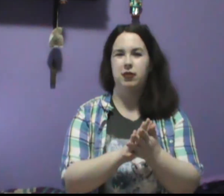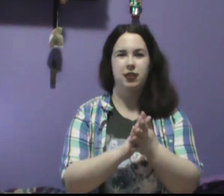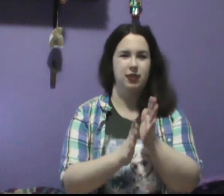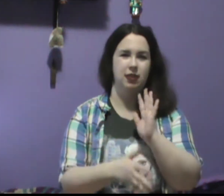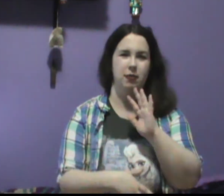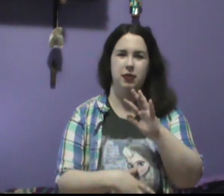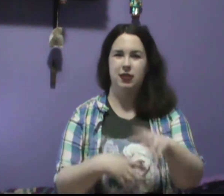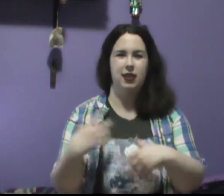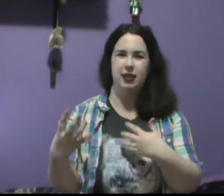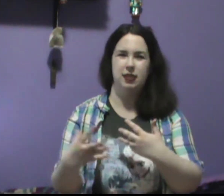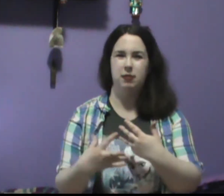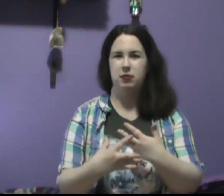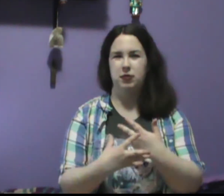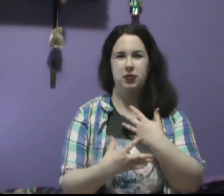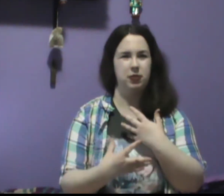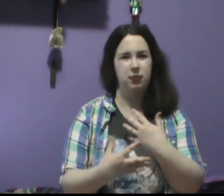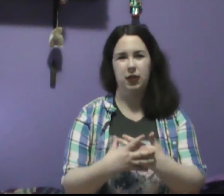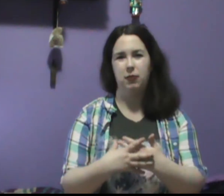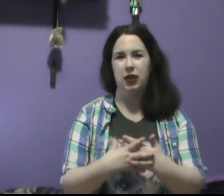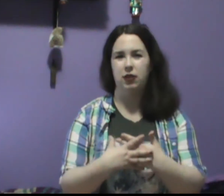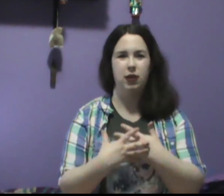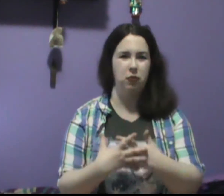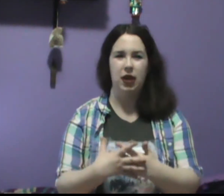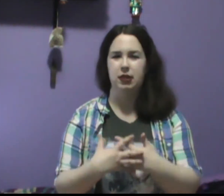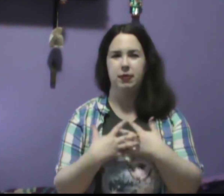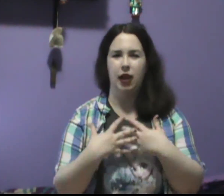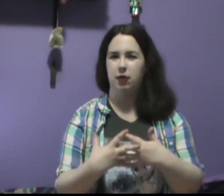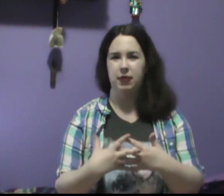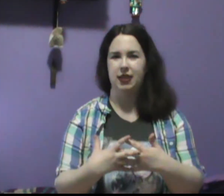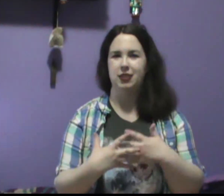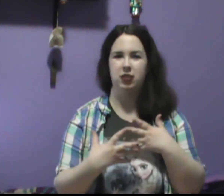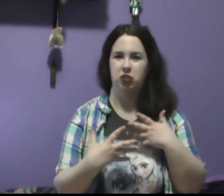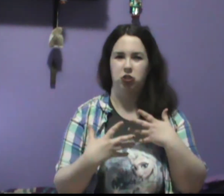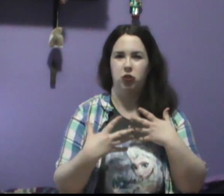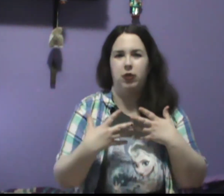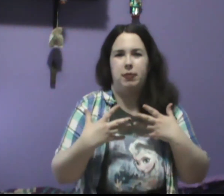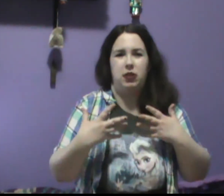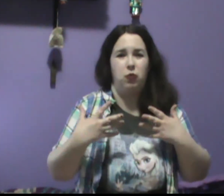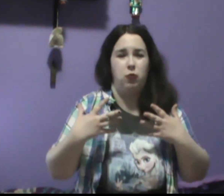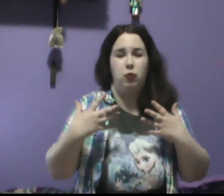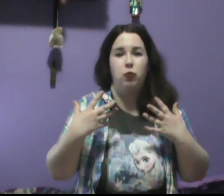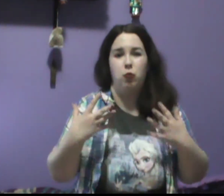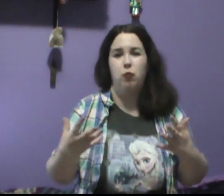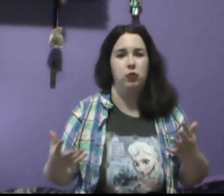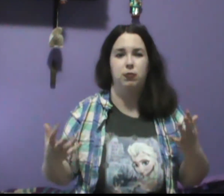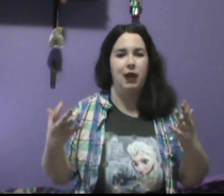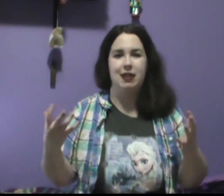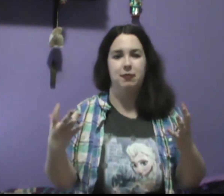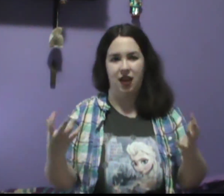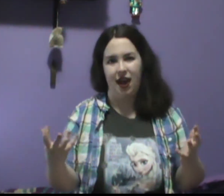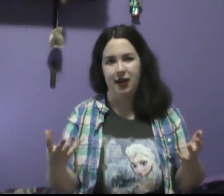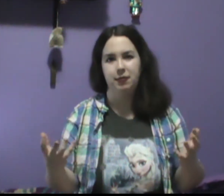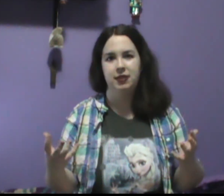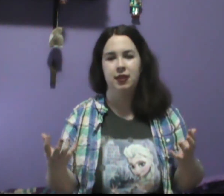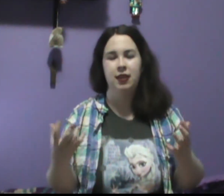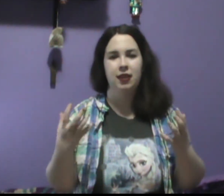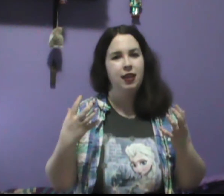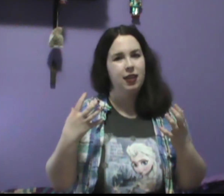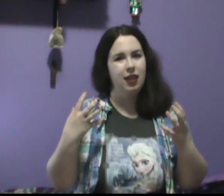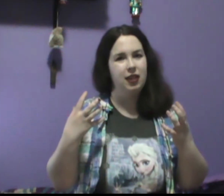numbers and dance numbers was just really weird and random and out of place and just showed up at the most random times that